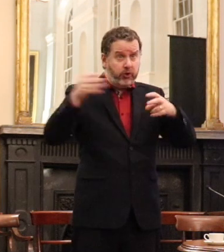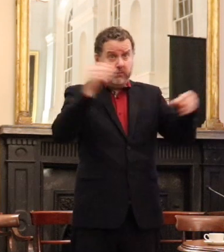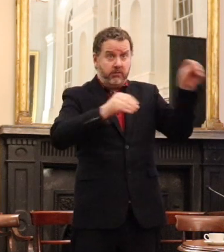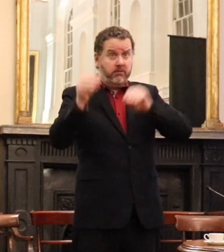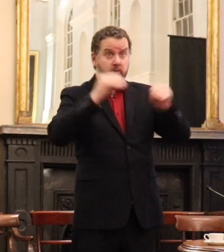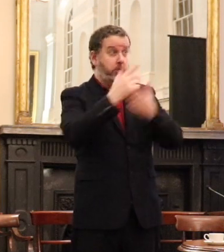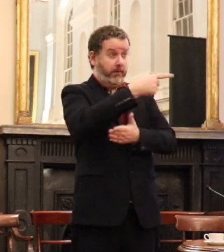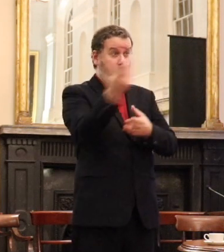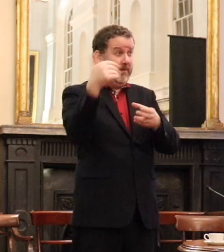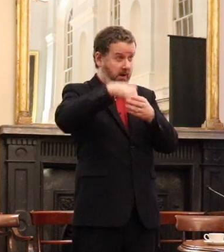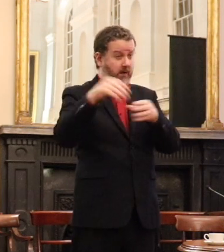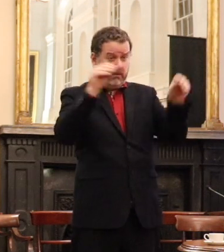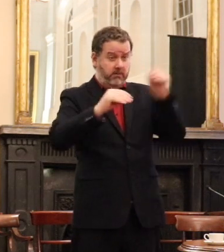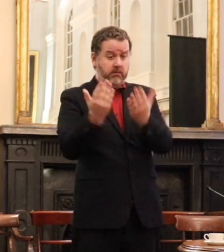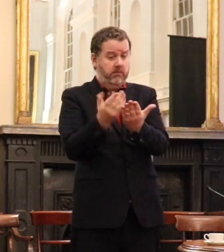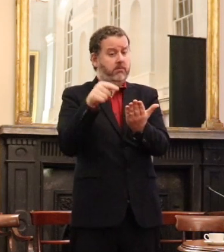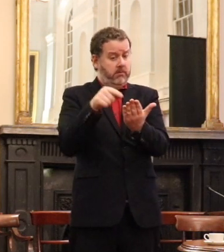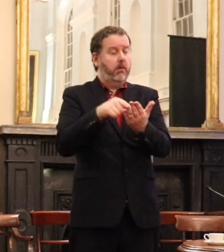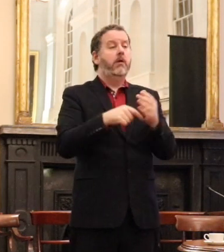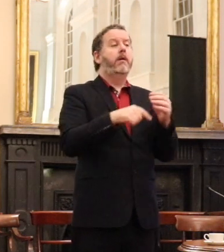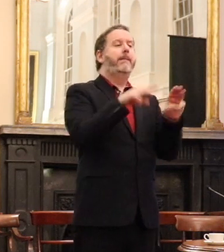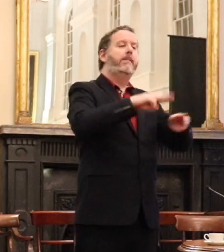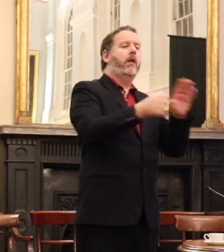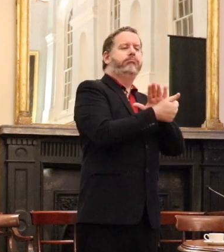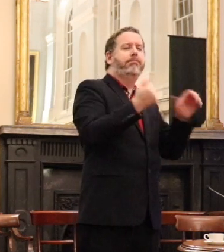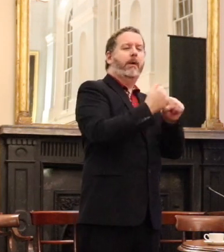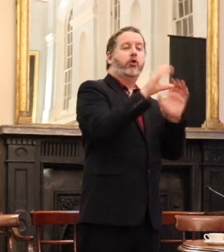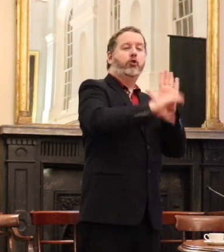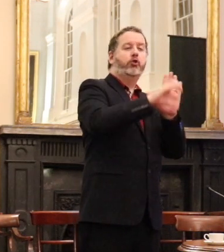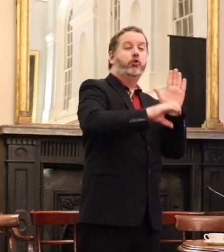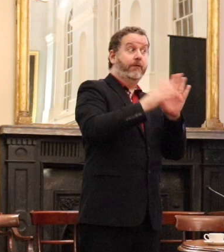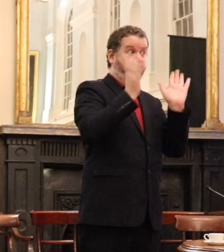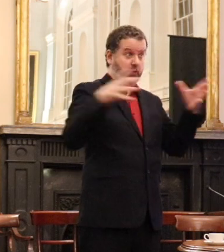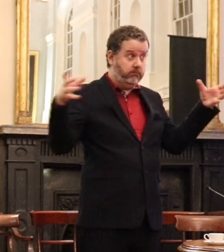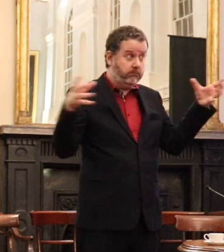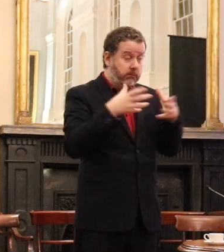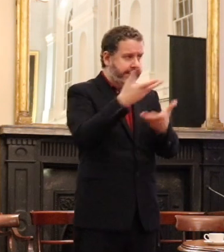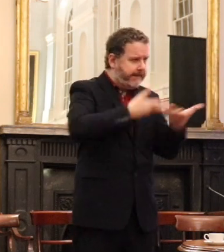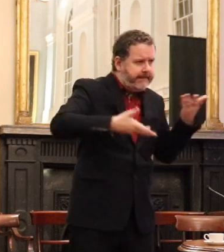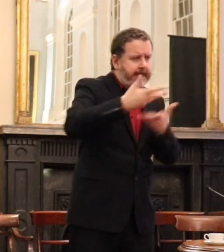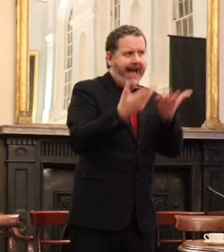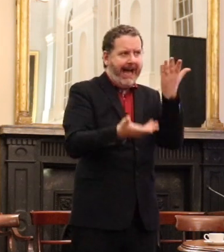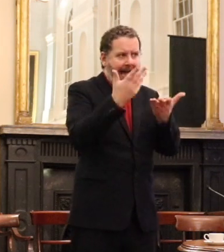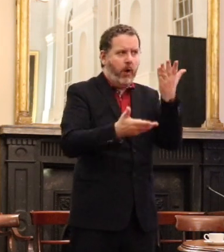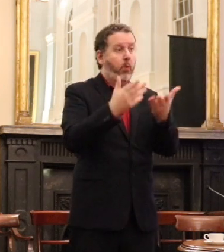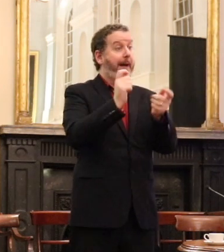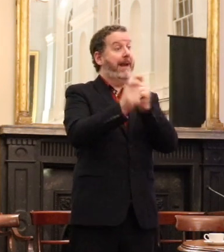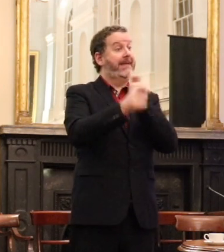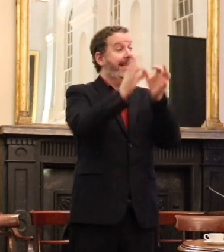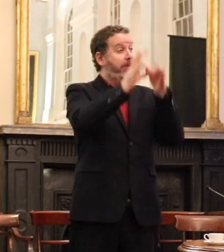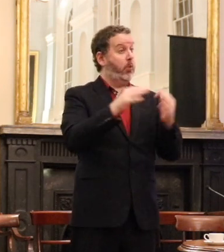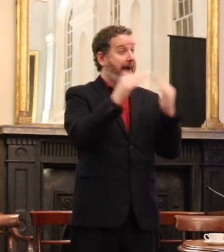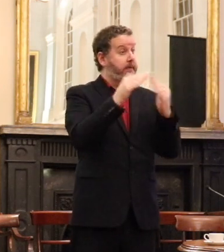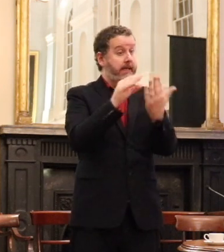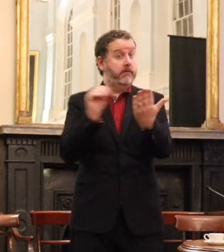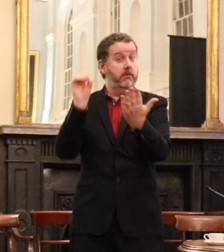And constitutional experts have come together to actually ramble the issue of how a housing amendment could help in the housing crisis.